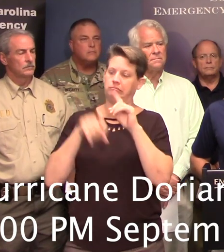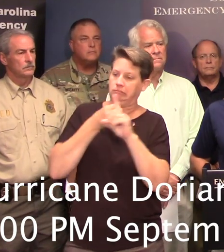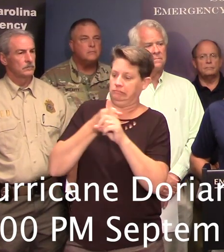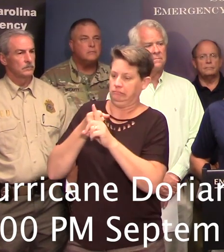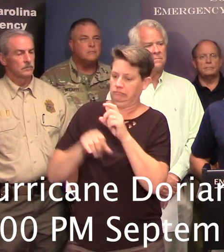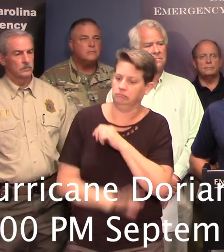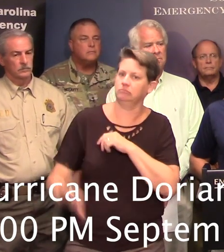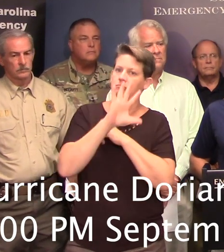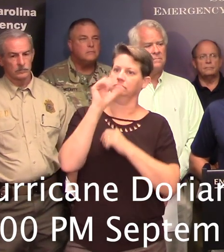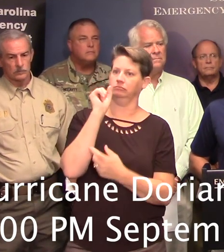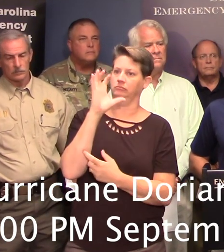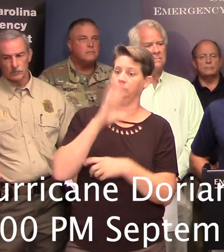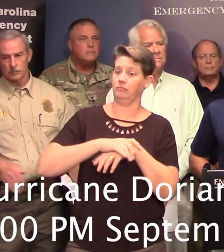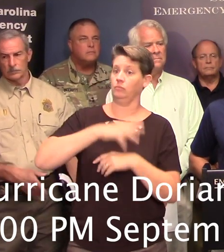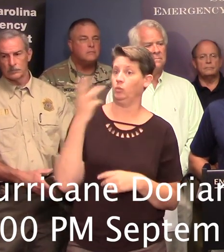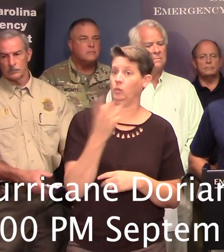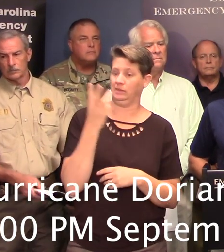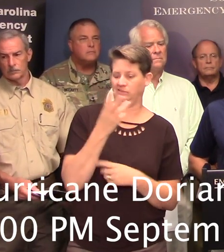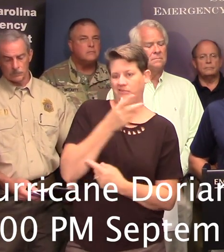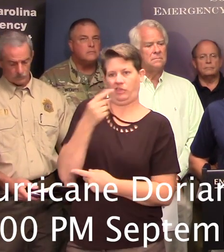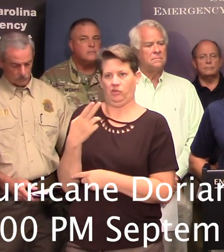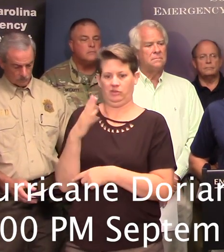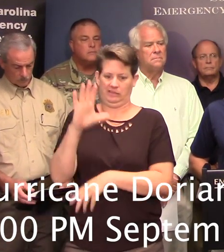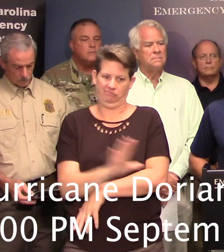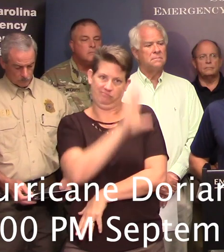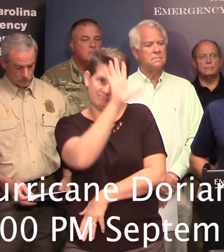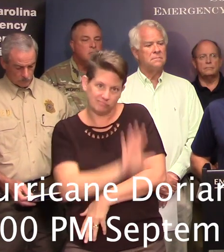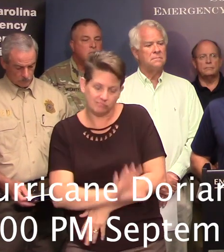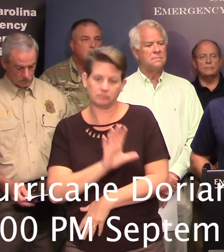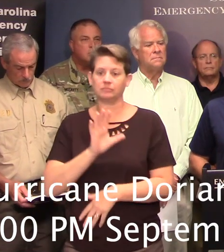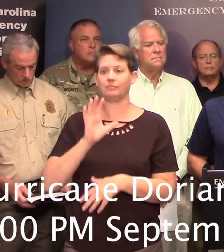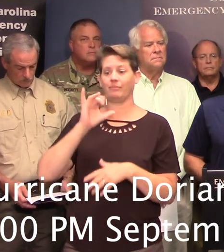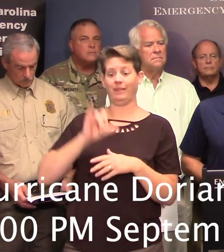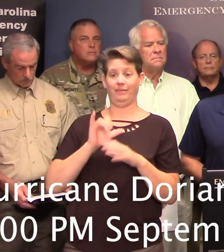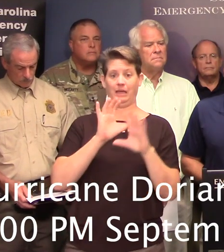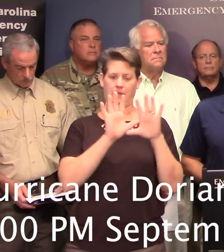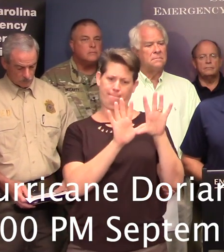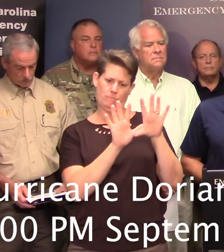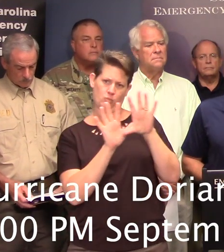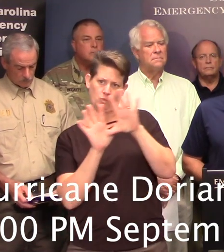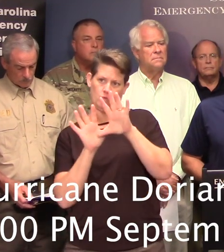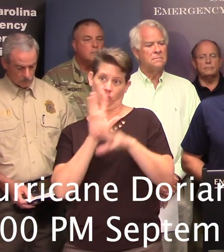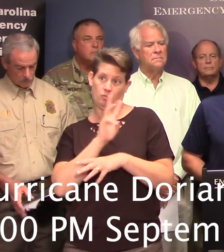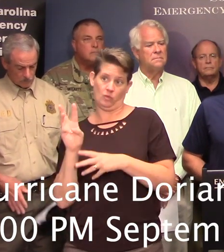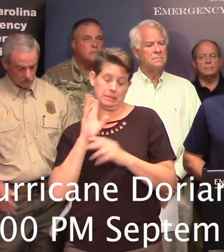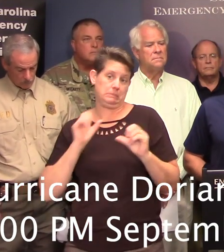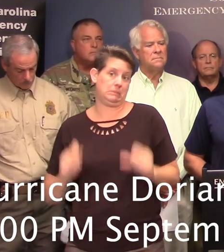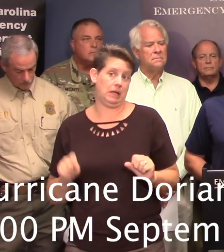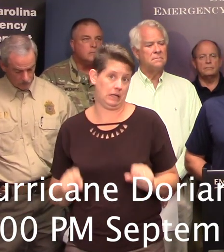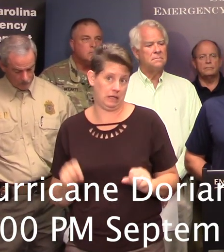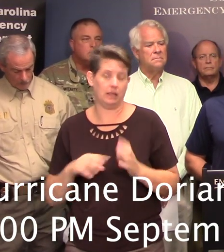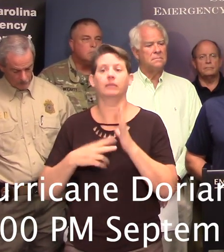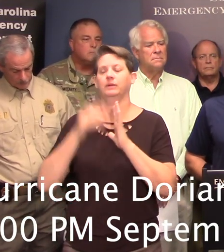Carolina on Wednesday and Thursday. Any change to the track farther west, which is certainly possible, would